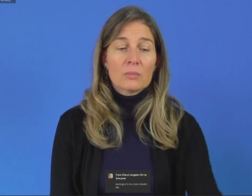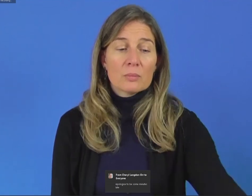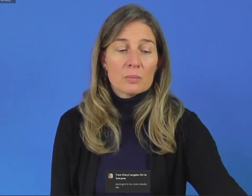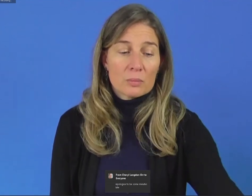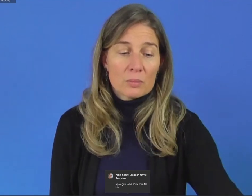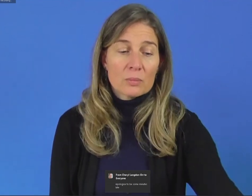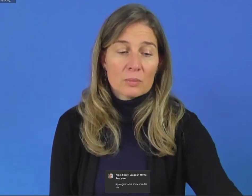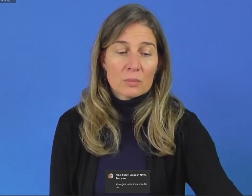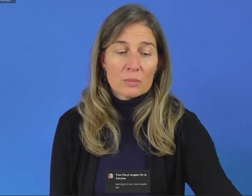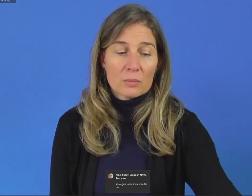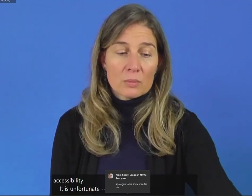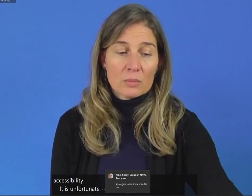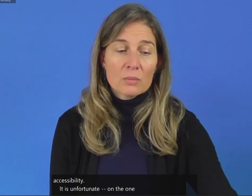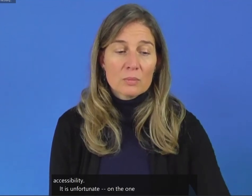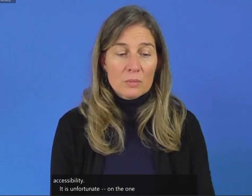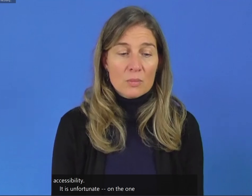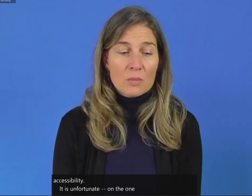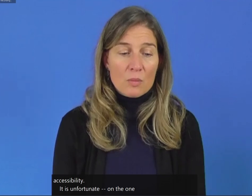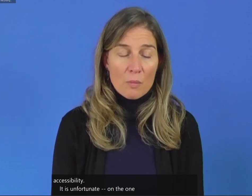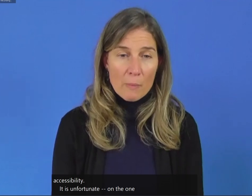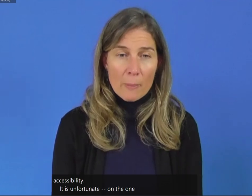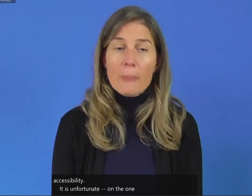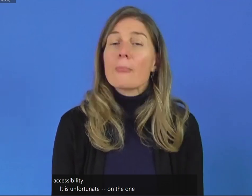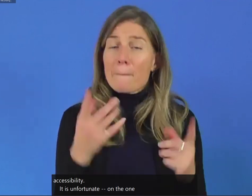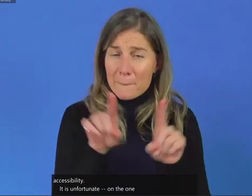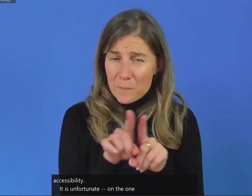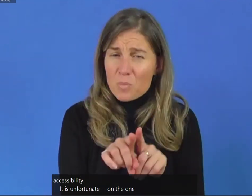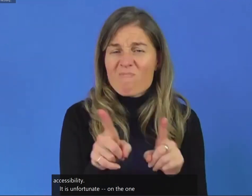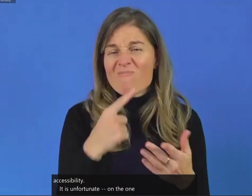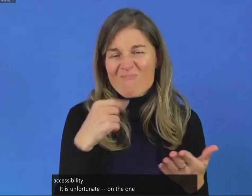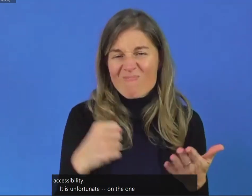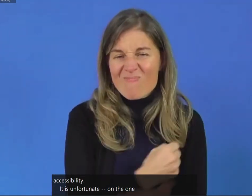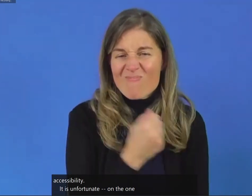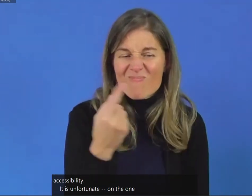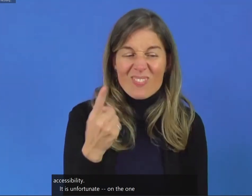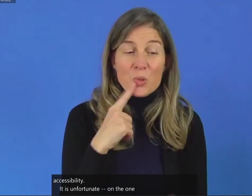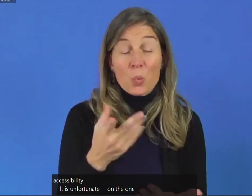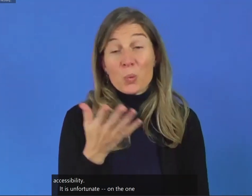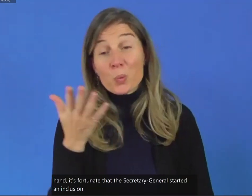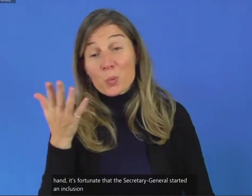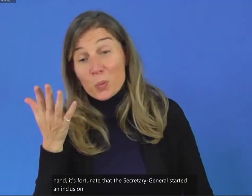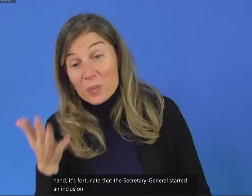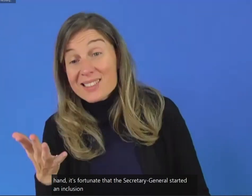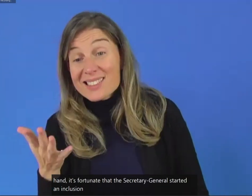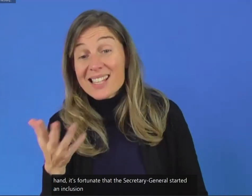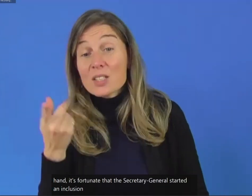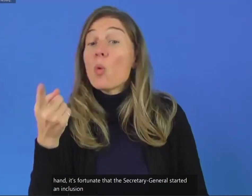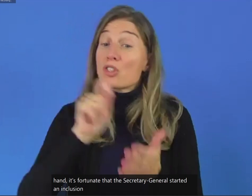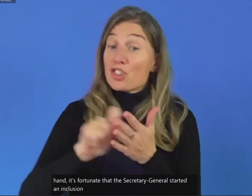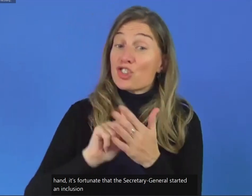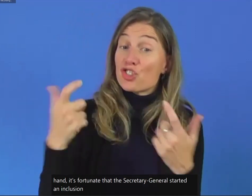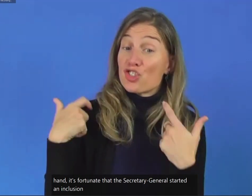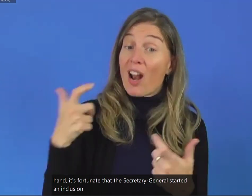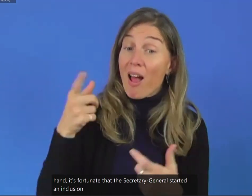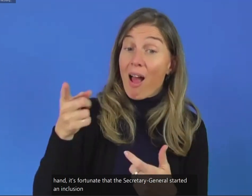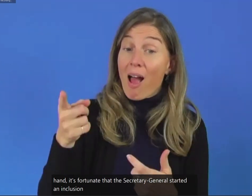back in 2019, but it is unfortunate that when the new